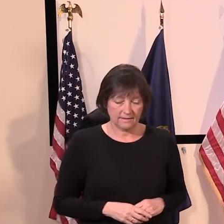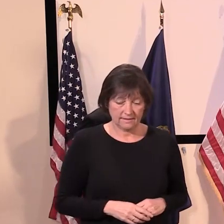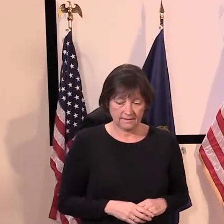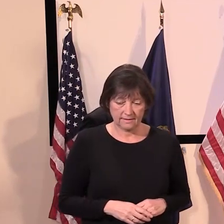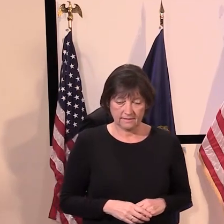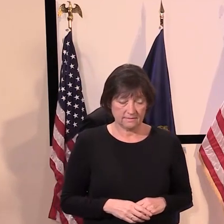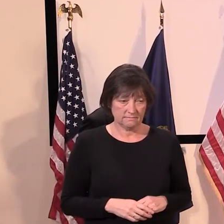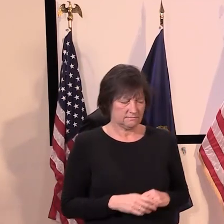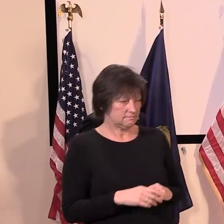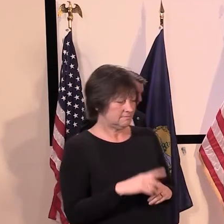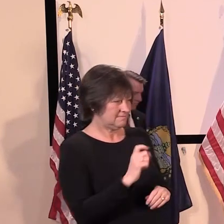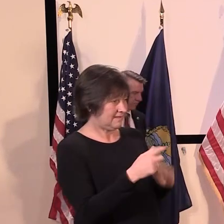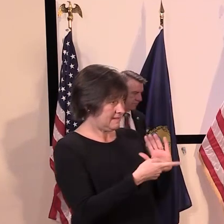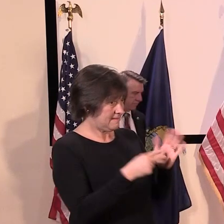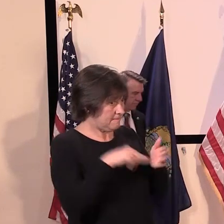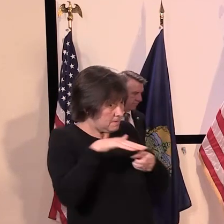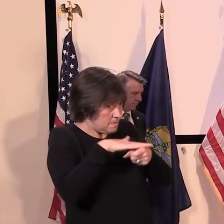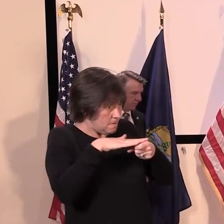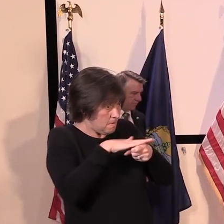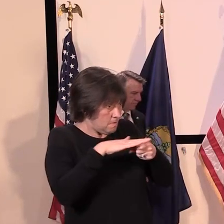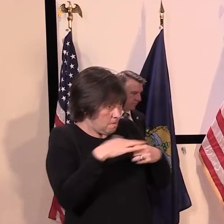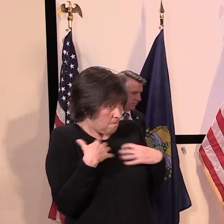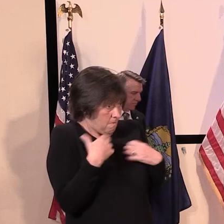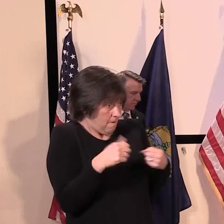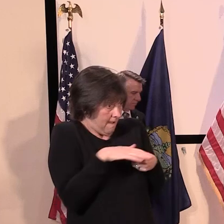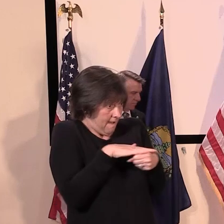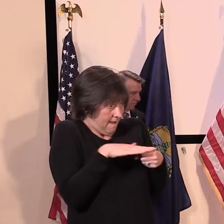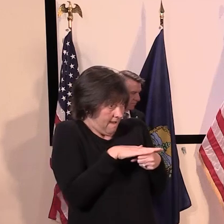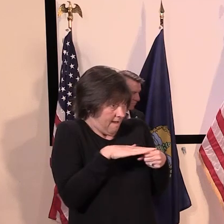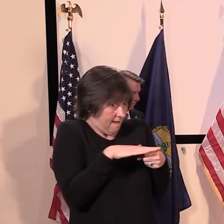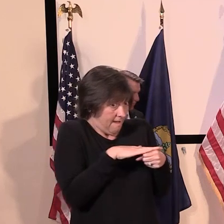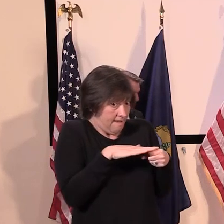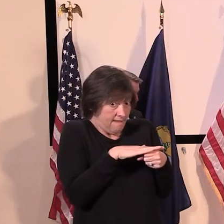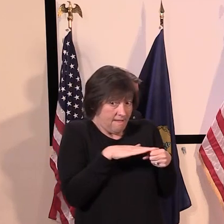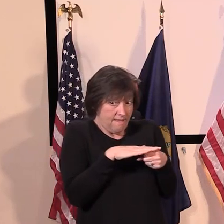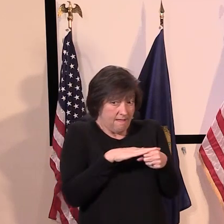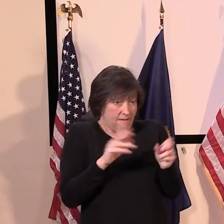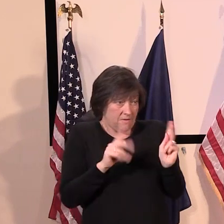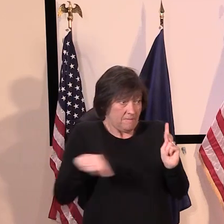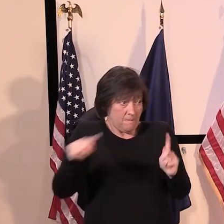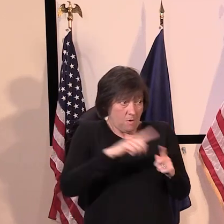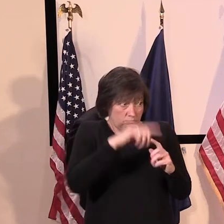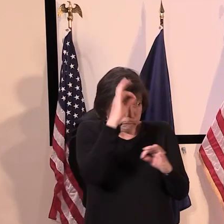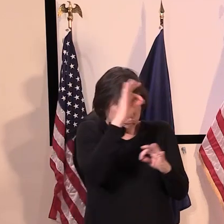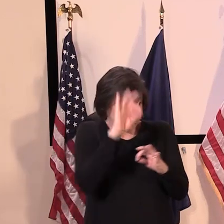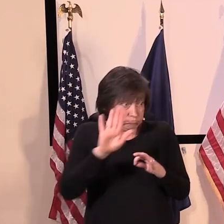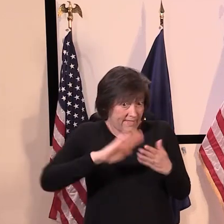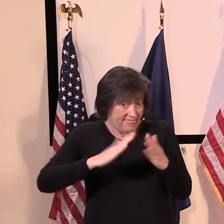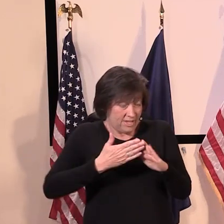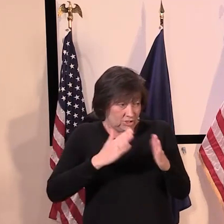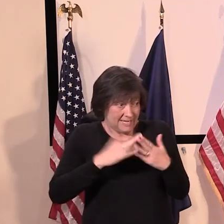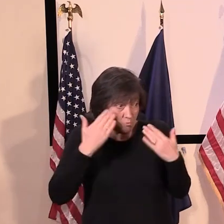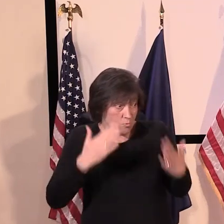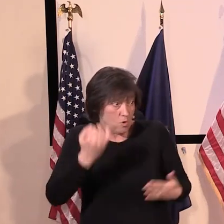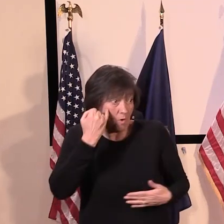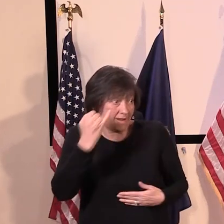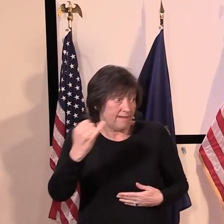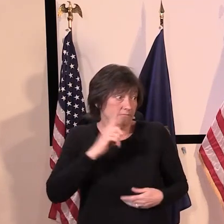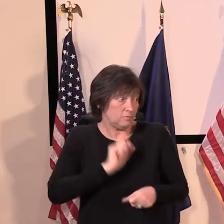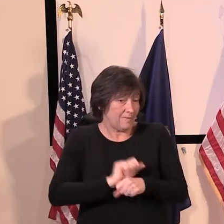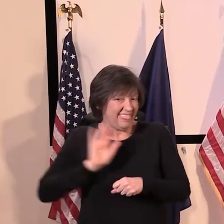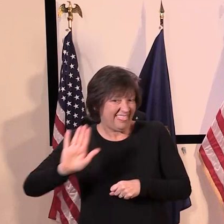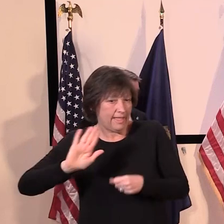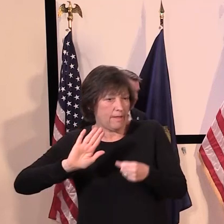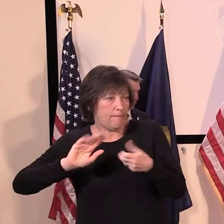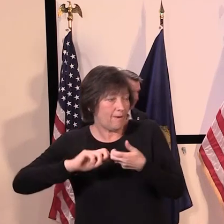So the local health officers in your network there have not even been told if they've got a problem, like, uh,